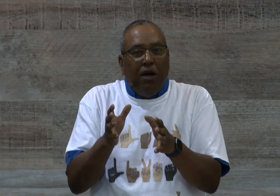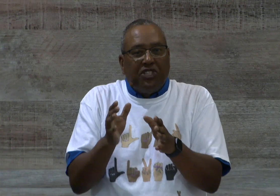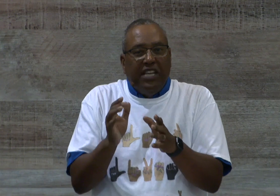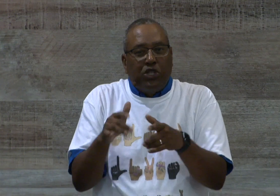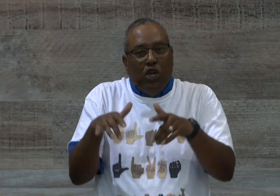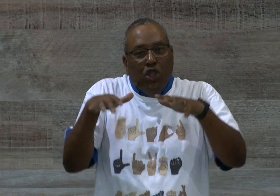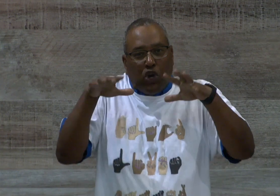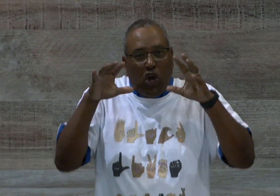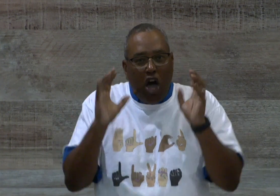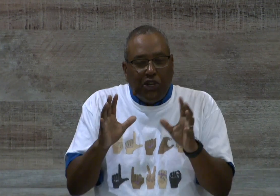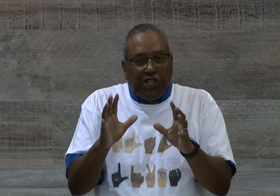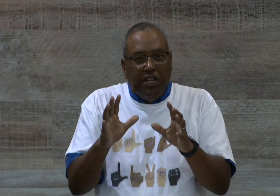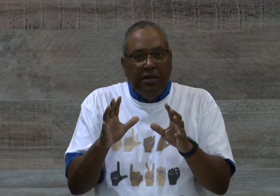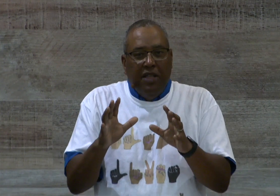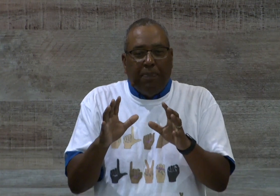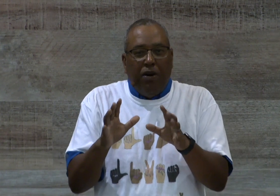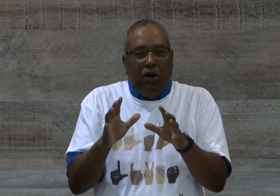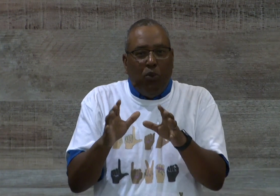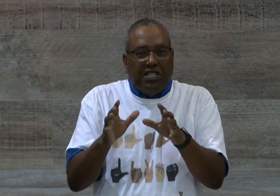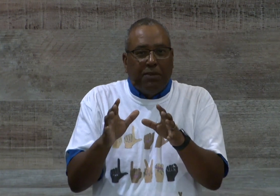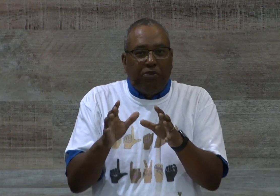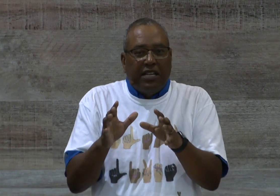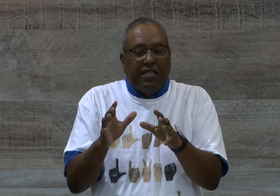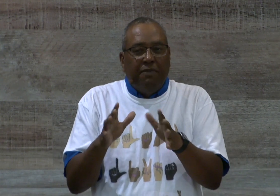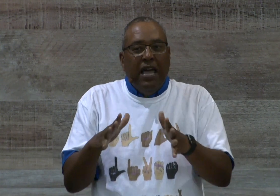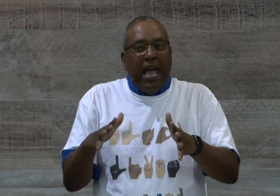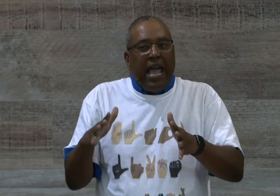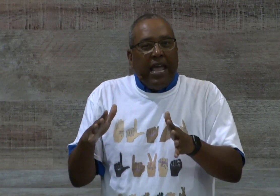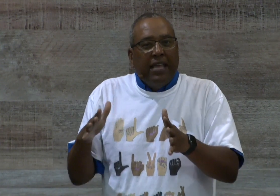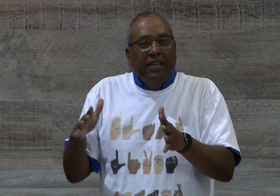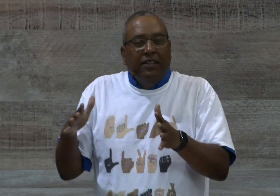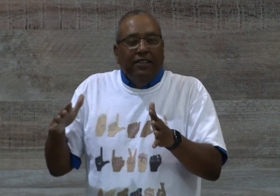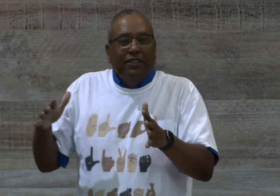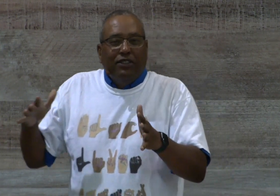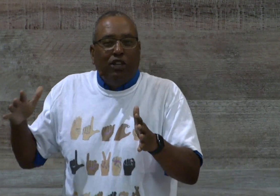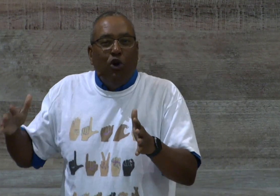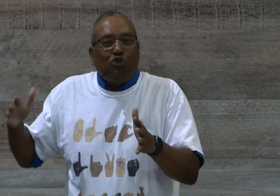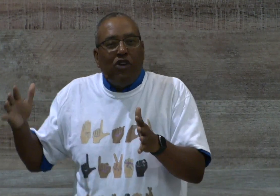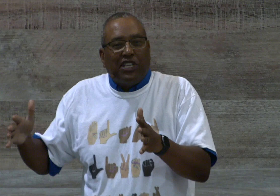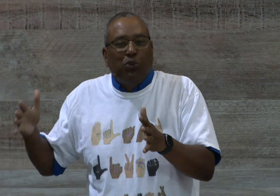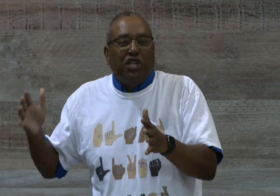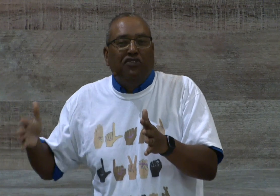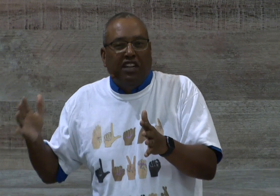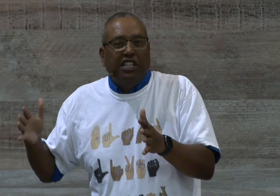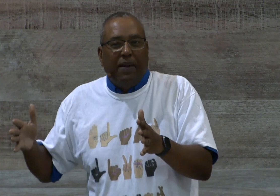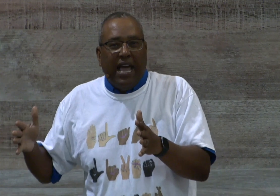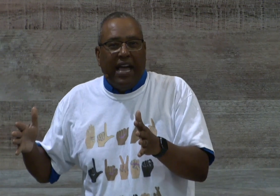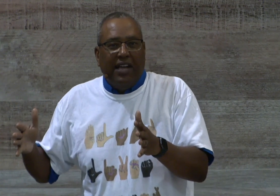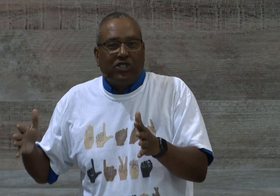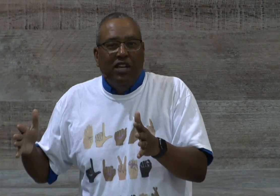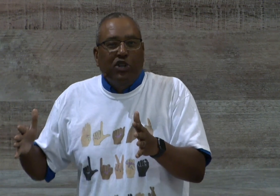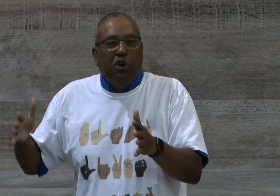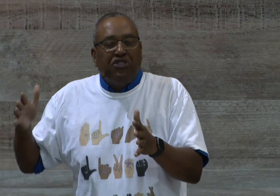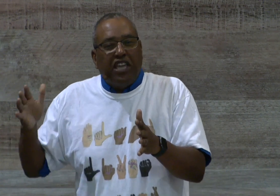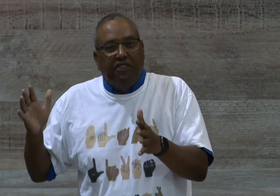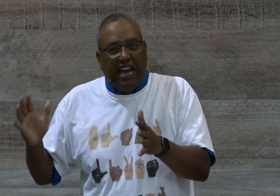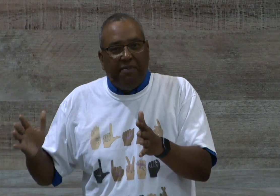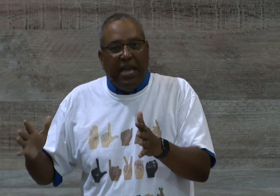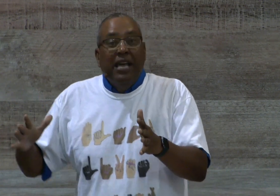sees, the caution that Paul wants to bring to them, hey, don't rest on what you've done in the past. Don't think you've got it made because